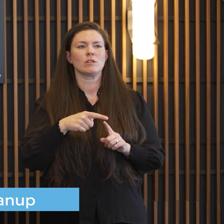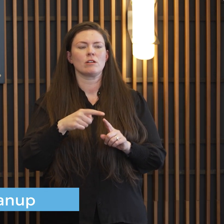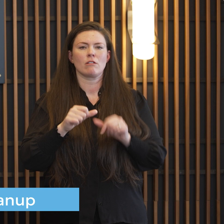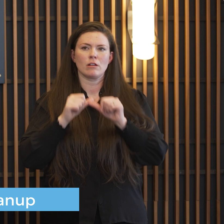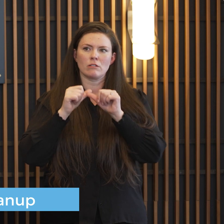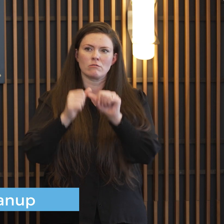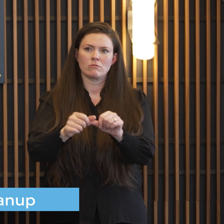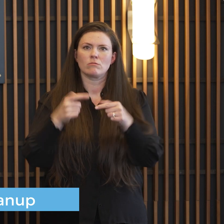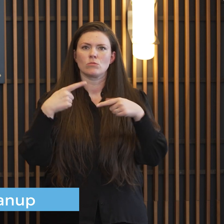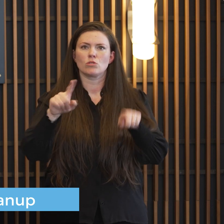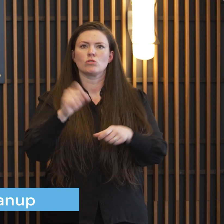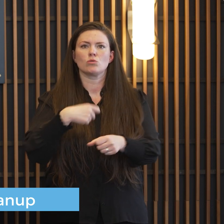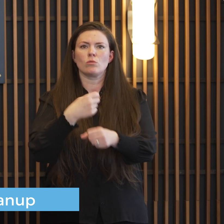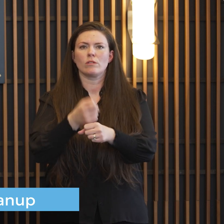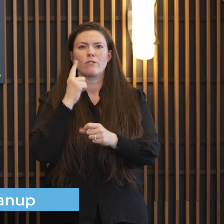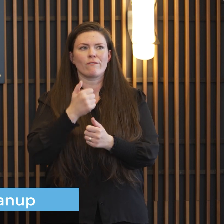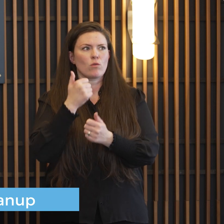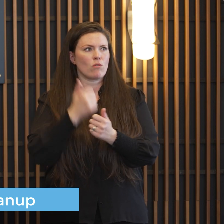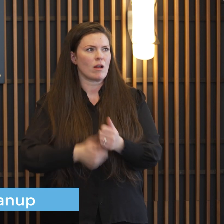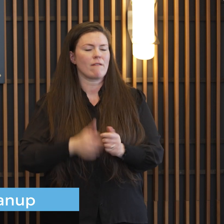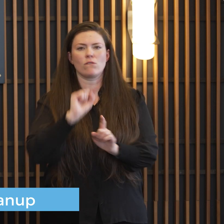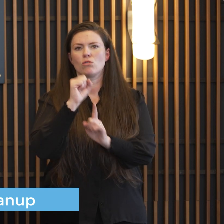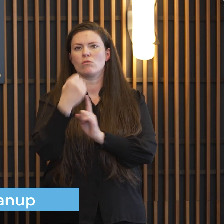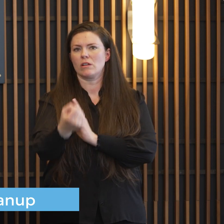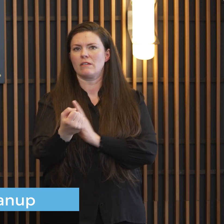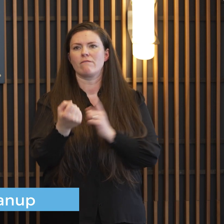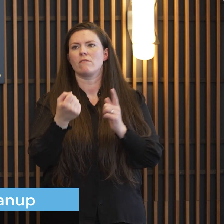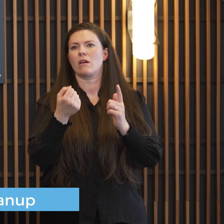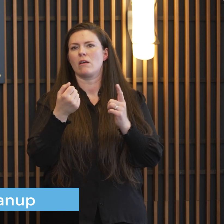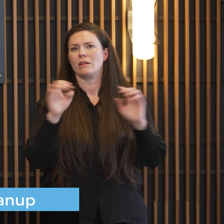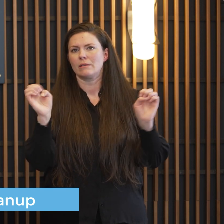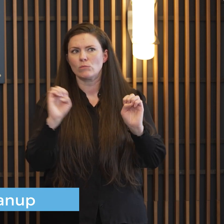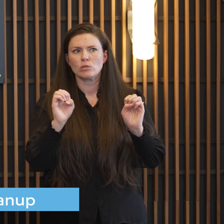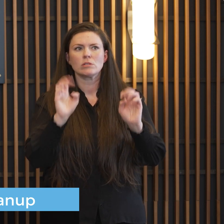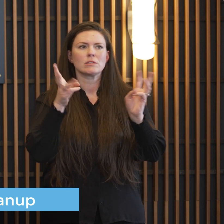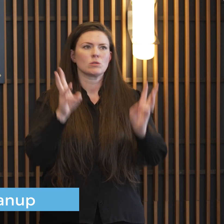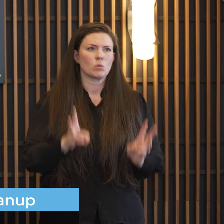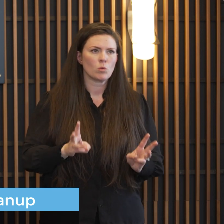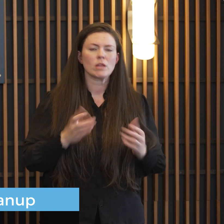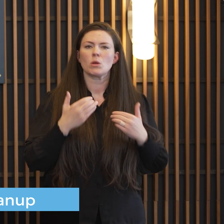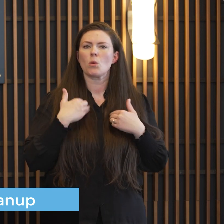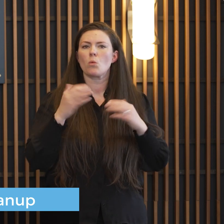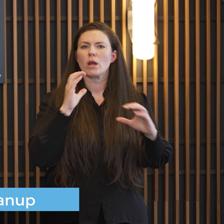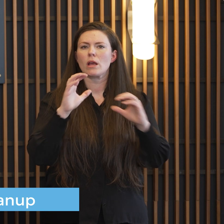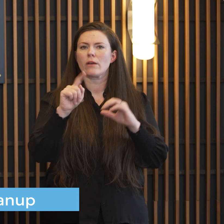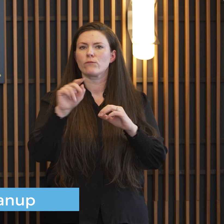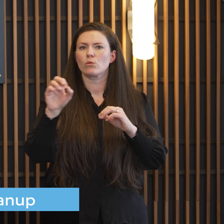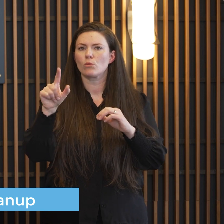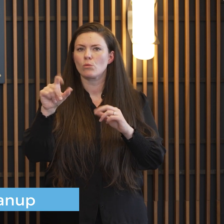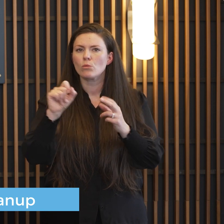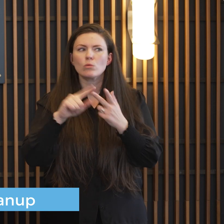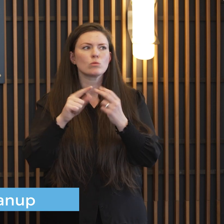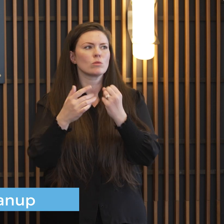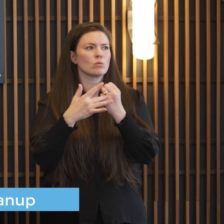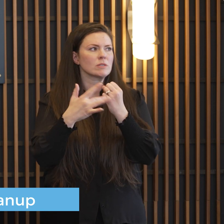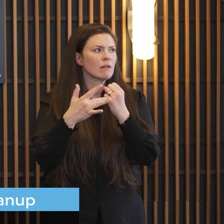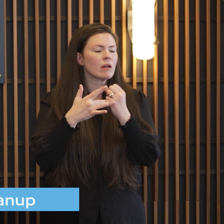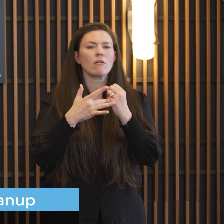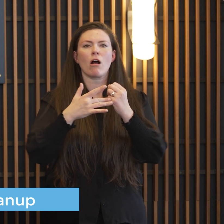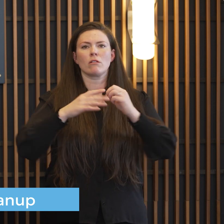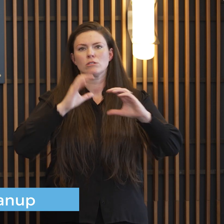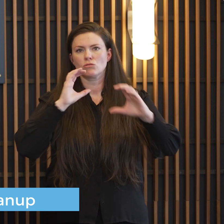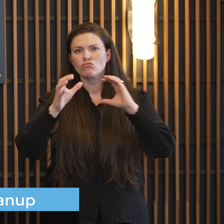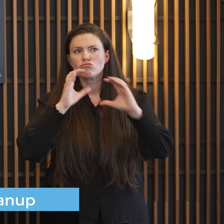uh on every event whatever it is and you know we have the communication tools now and the technology so we can share that